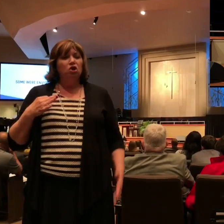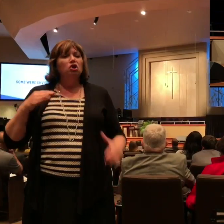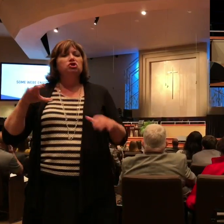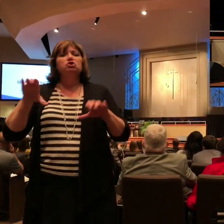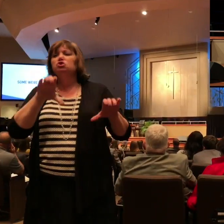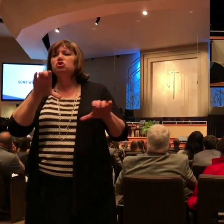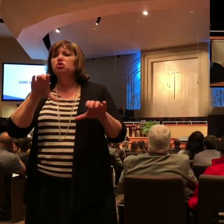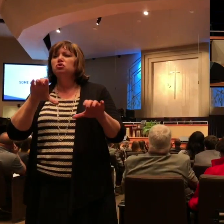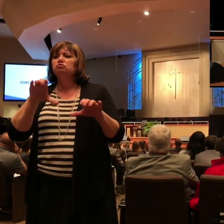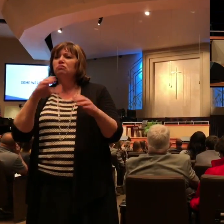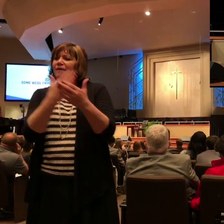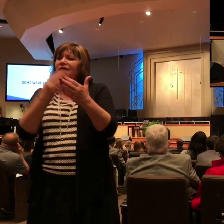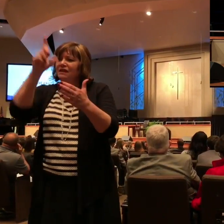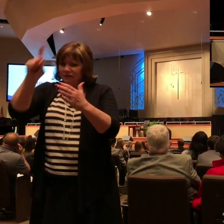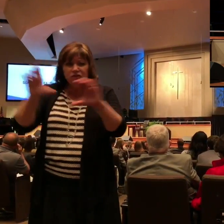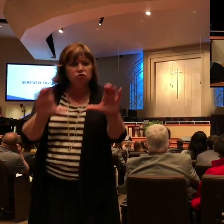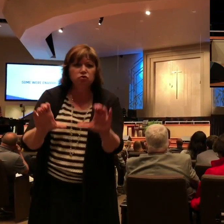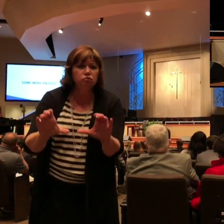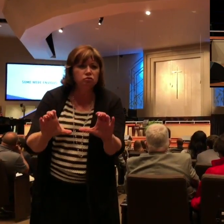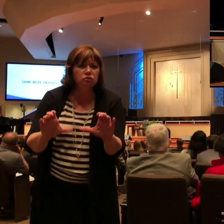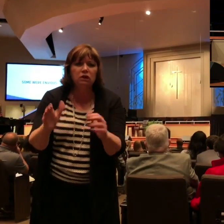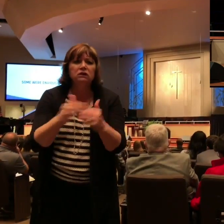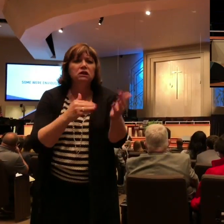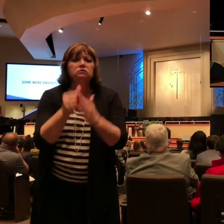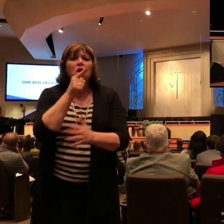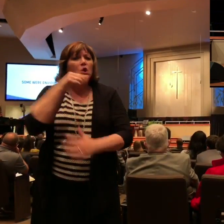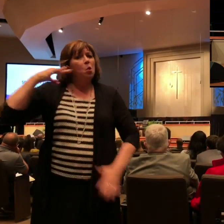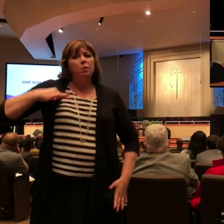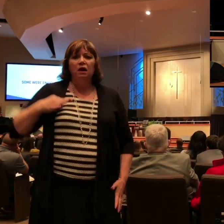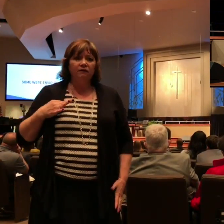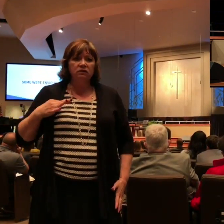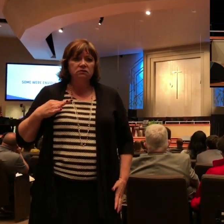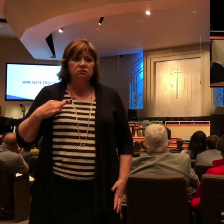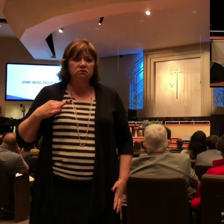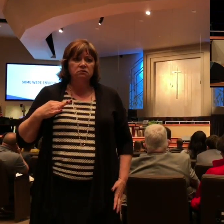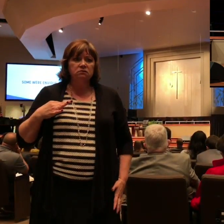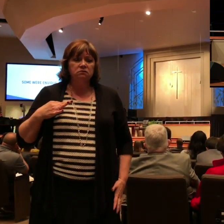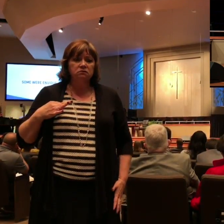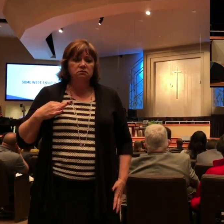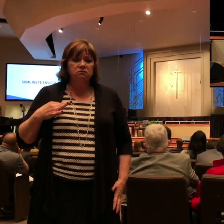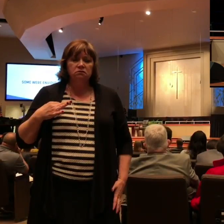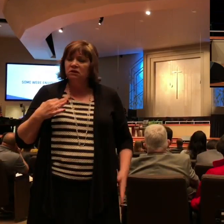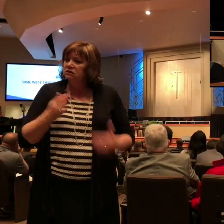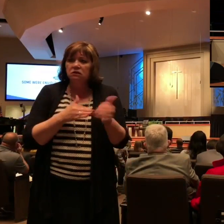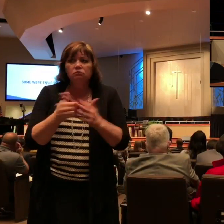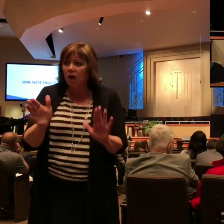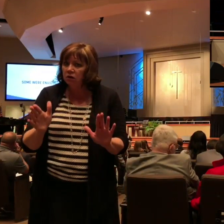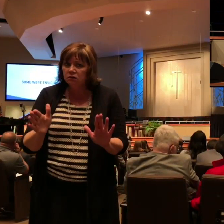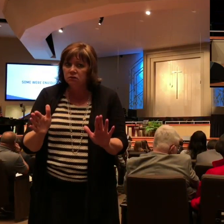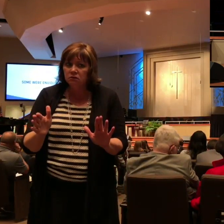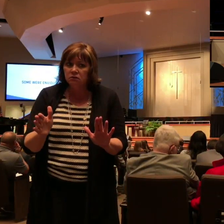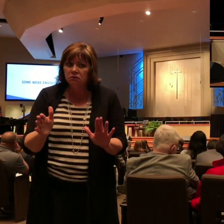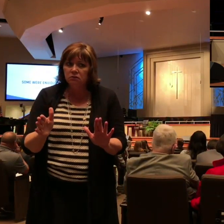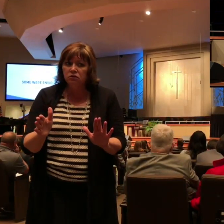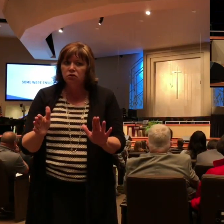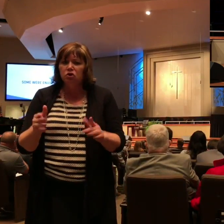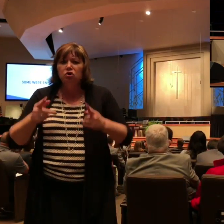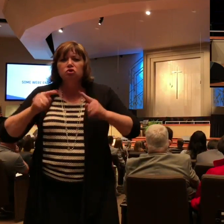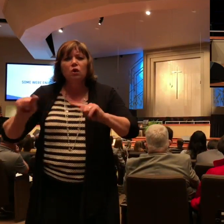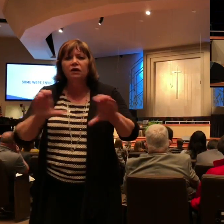Paul truly bothered them. Can I challenge all of us tonight to have the spirit of John the Baptist? And